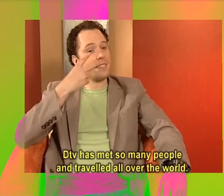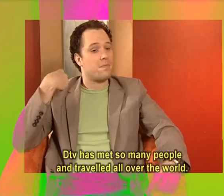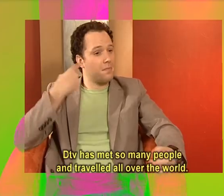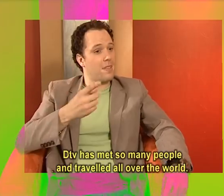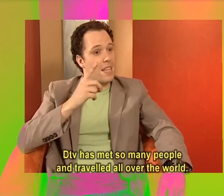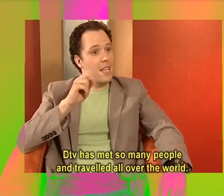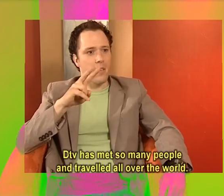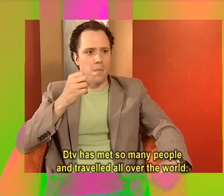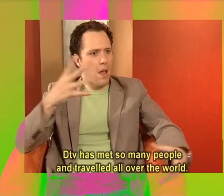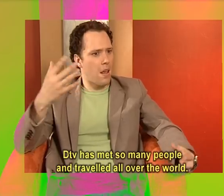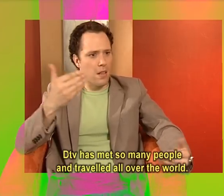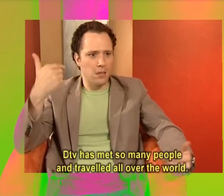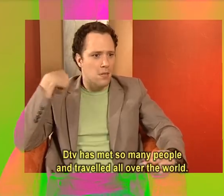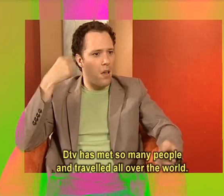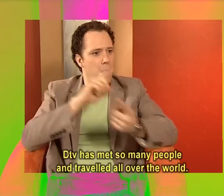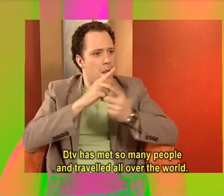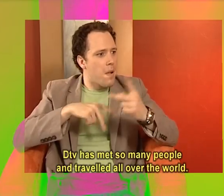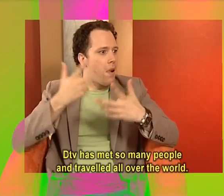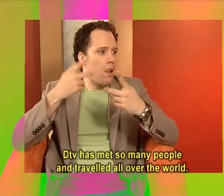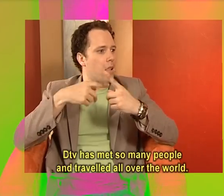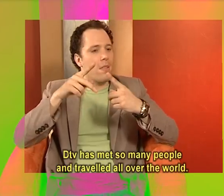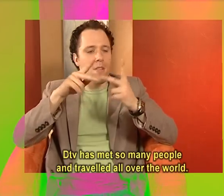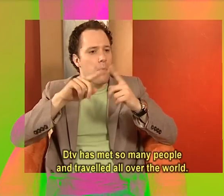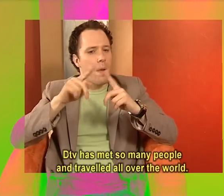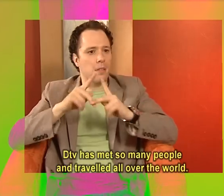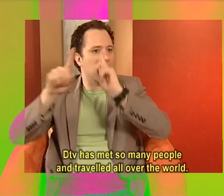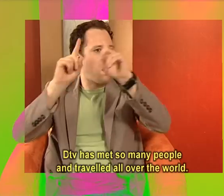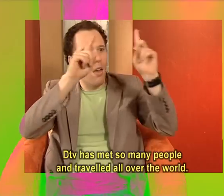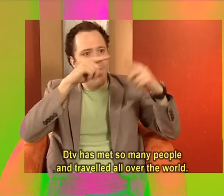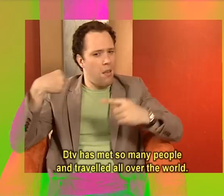DTV has met so many people and travelled all over the world.